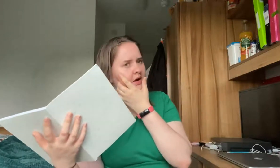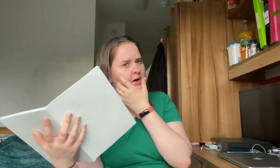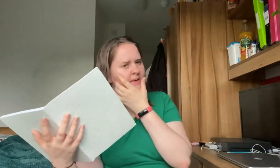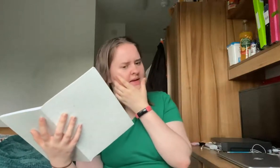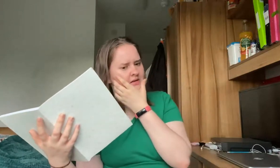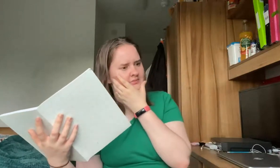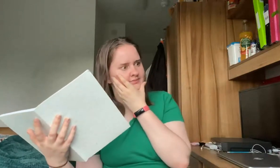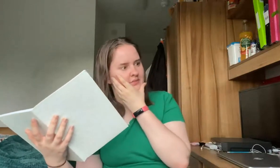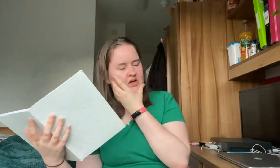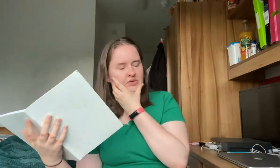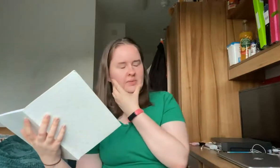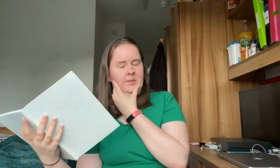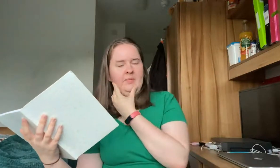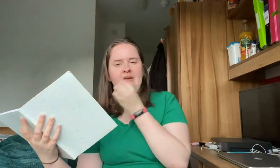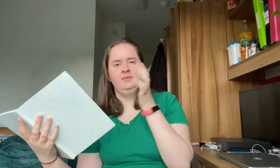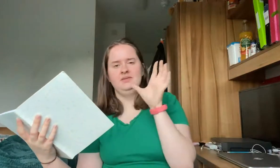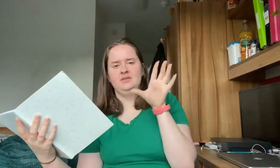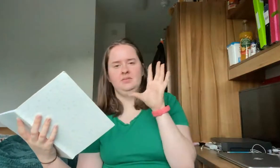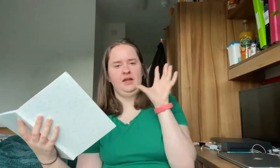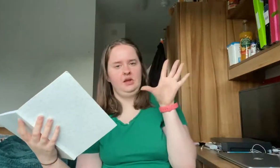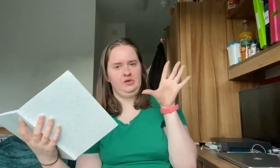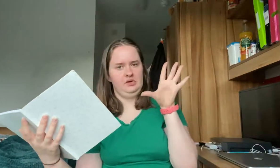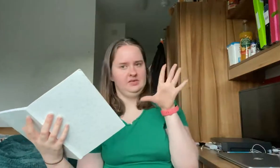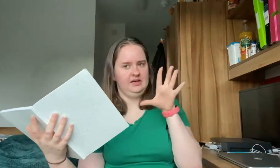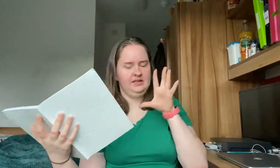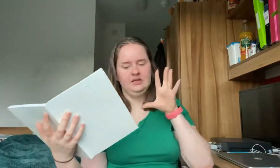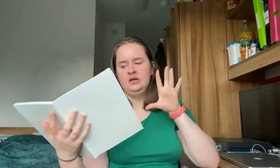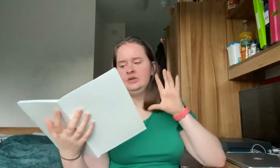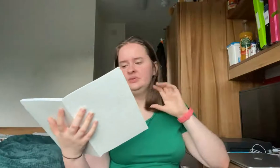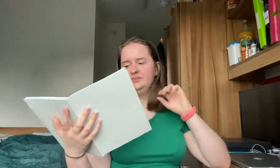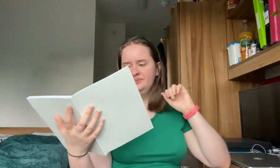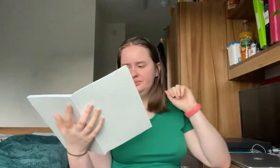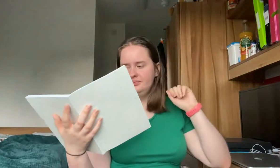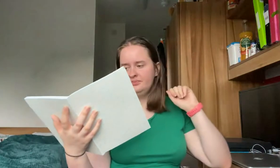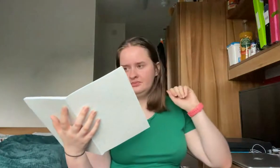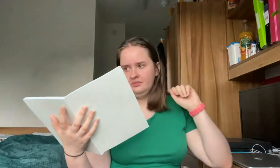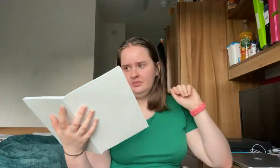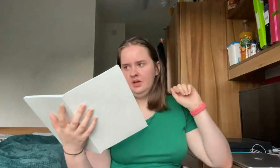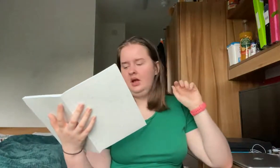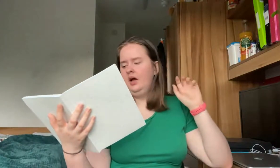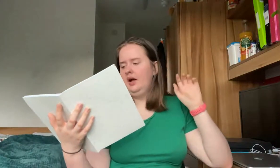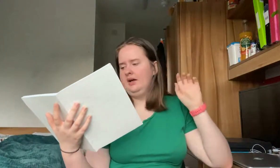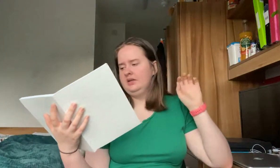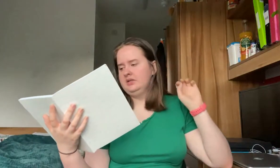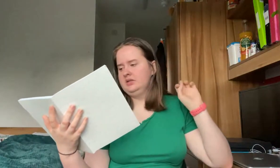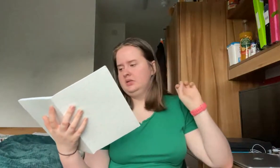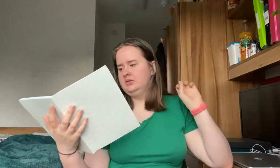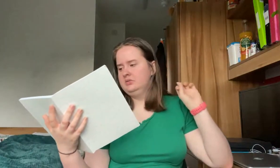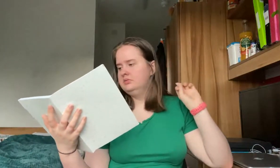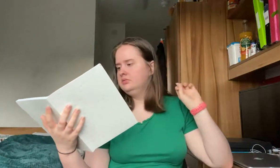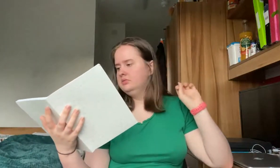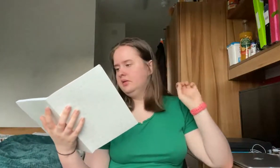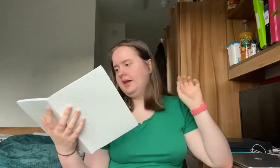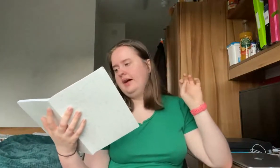Harpik I can't remember it was something along those lines and yeah